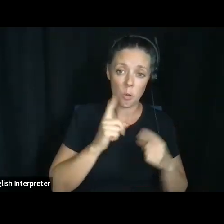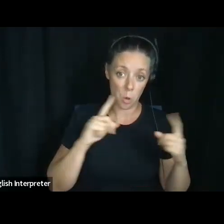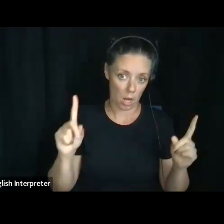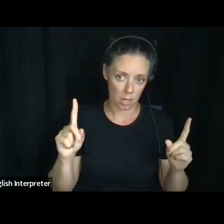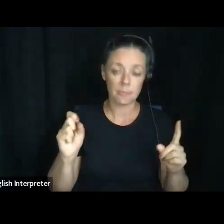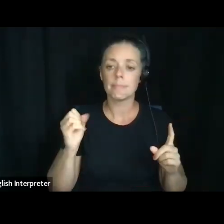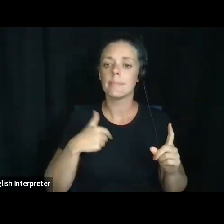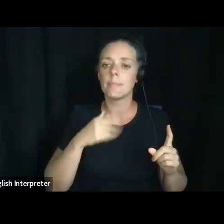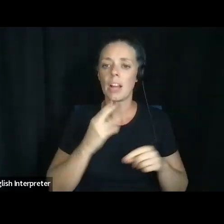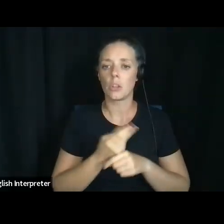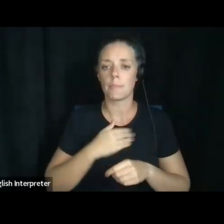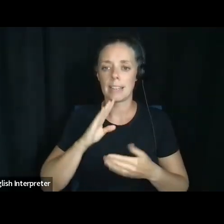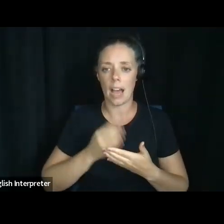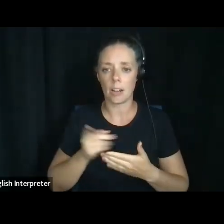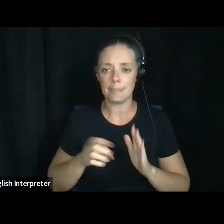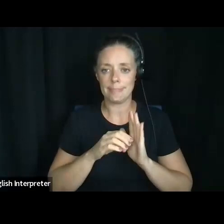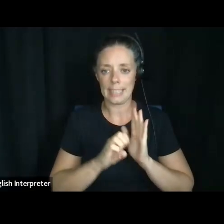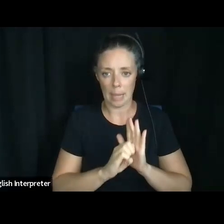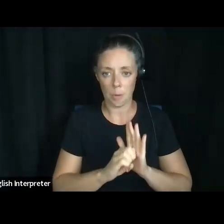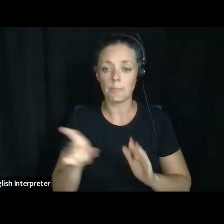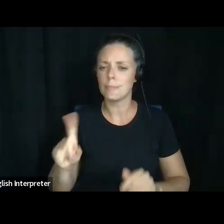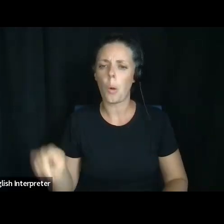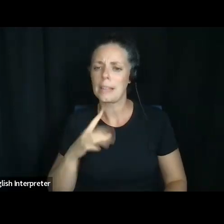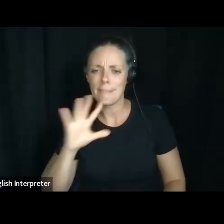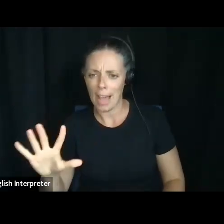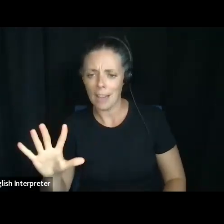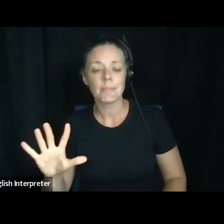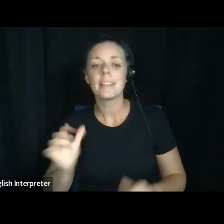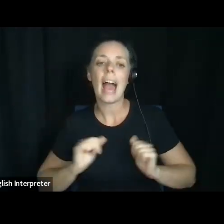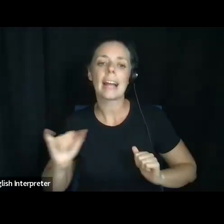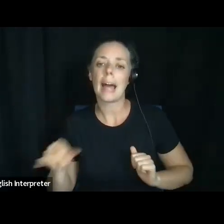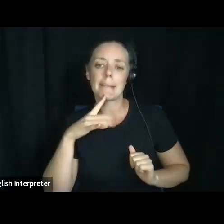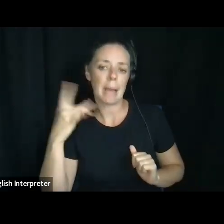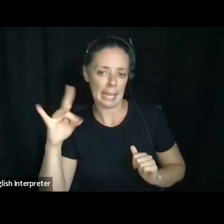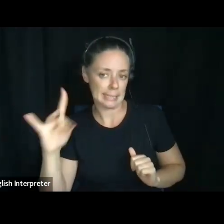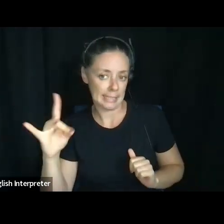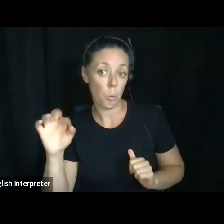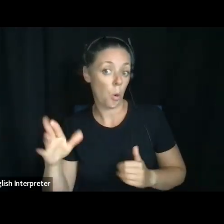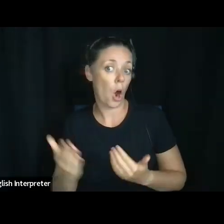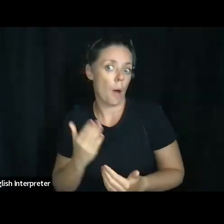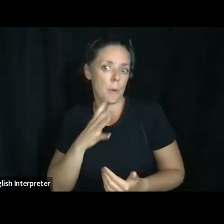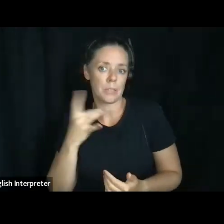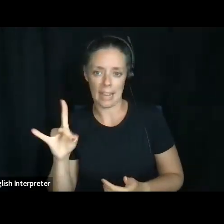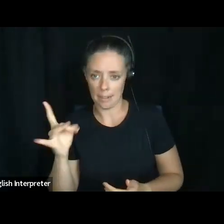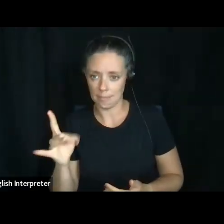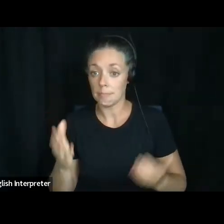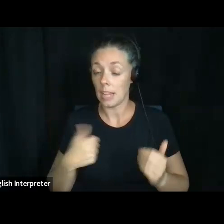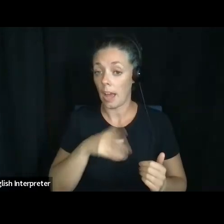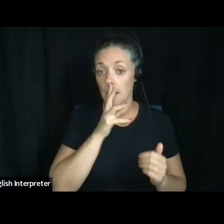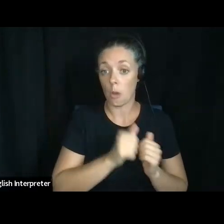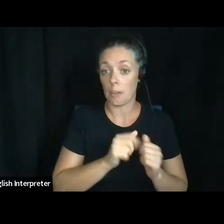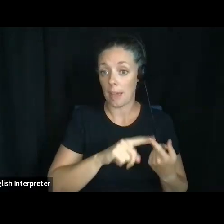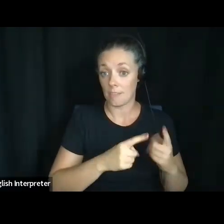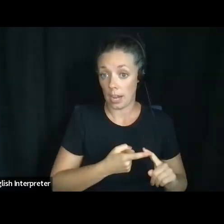to use my daughter as an example. She's only five, but let's pretend she's 18 or almost 18. And I might, um, talk to my friends or,